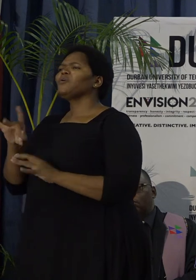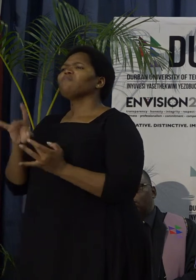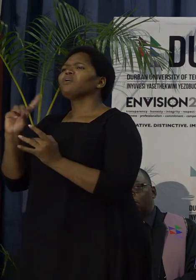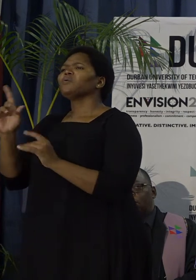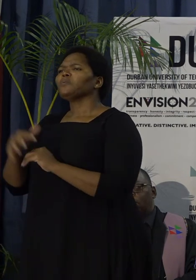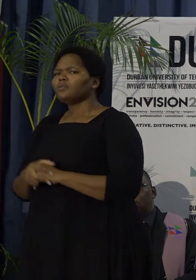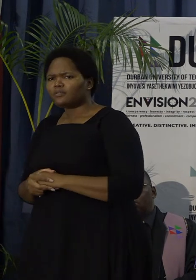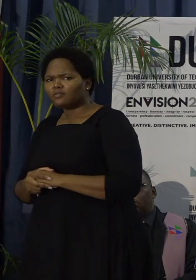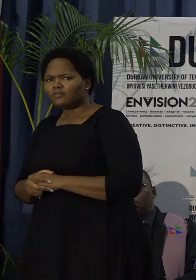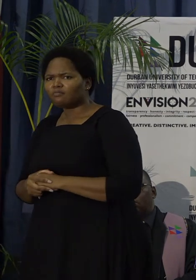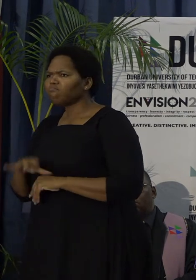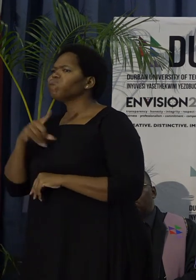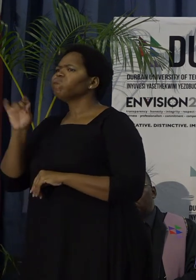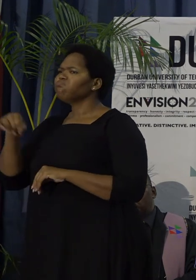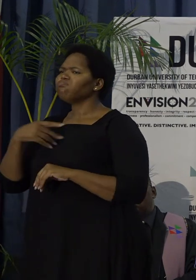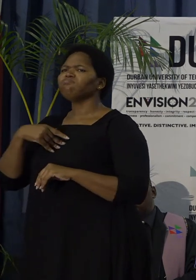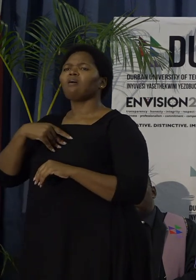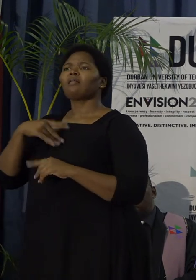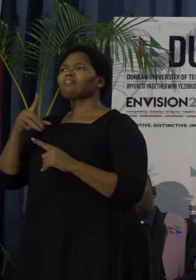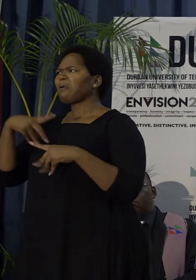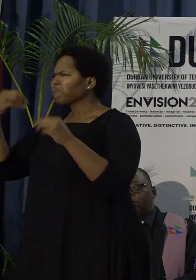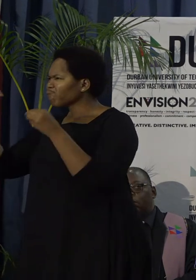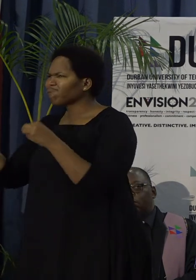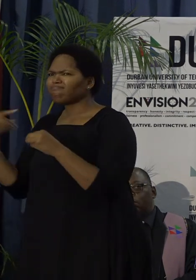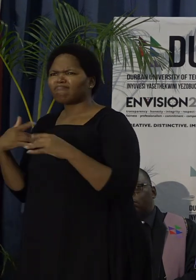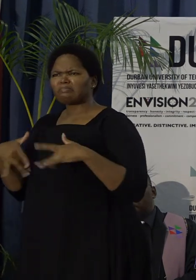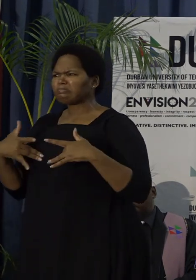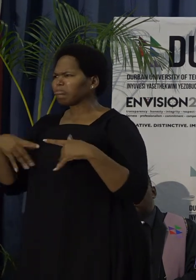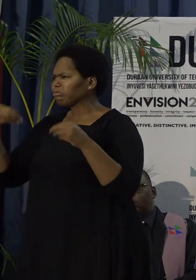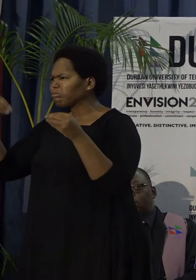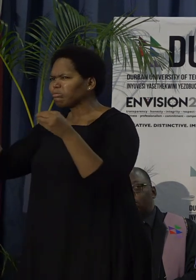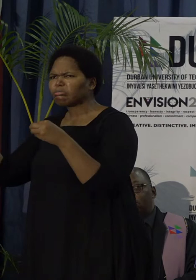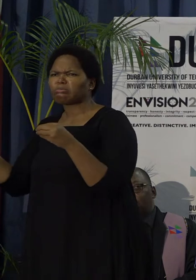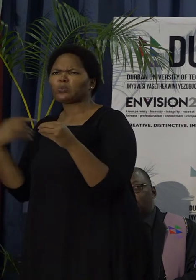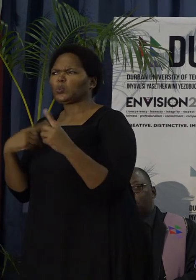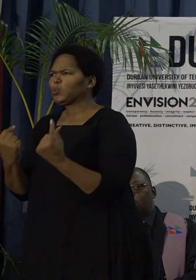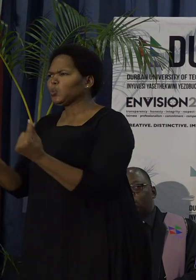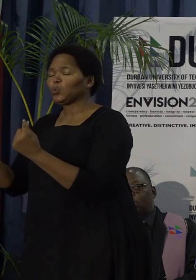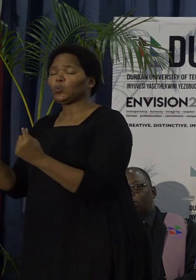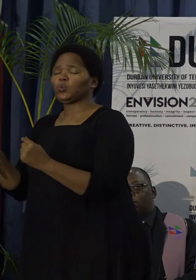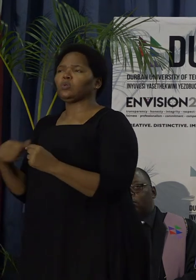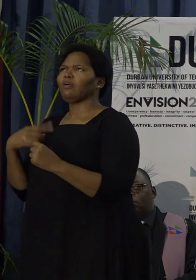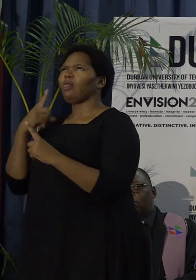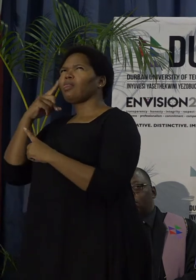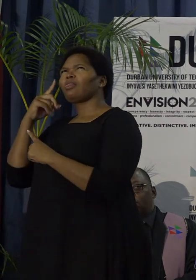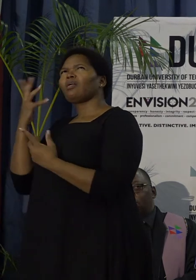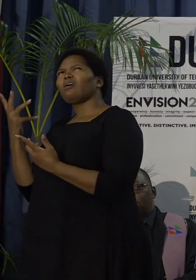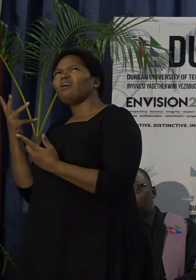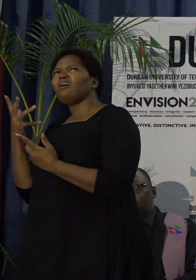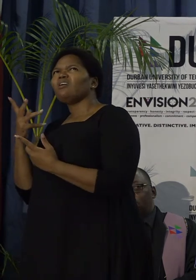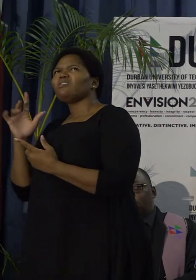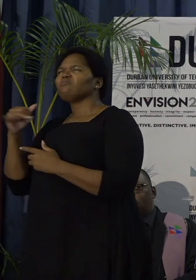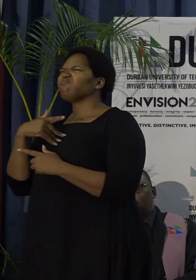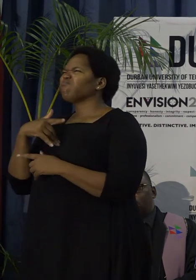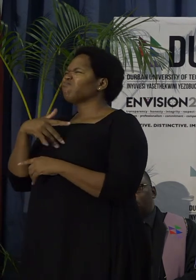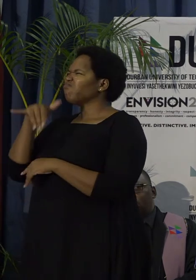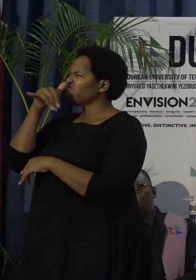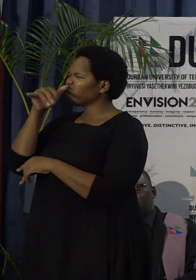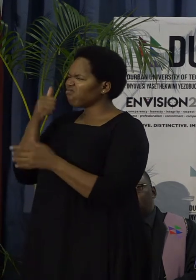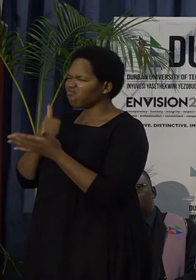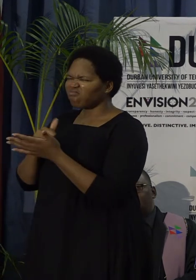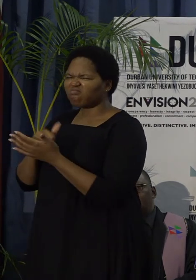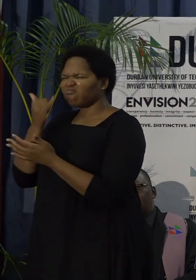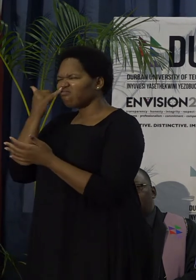being everywhere, keeping them busy, and not only thinking about maybe drugs, and